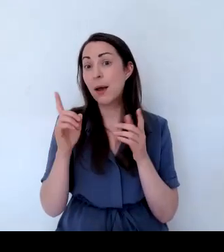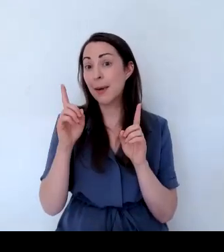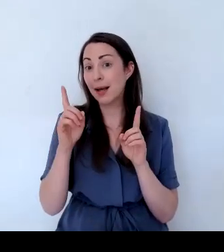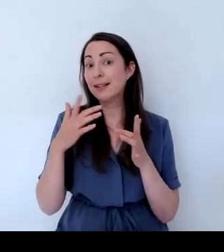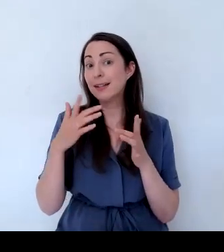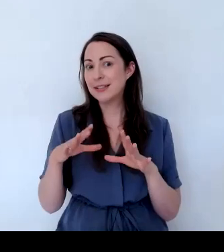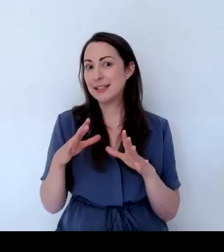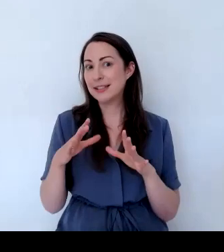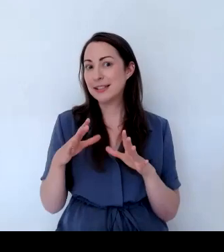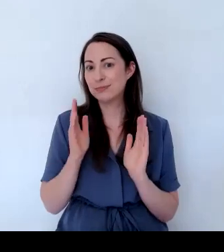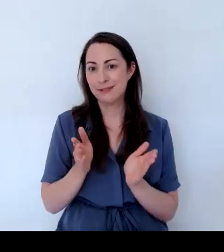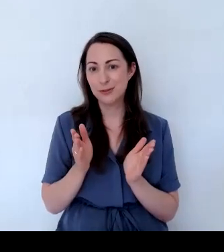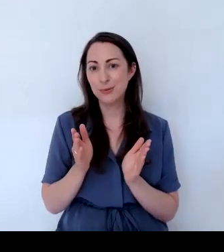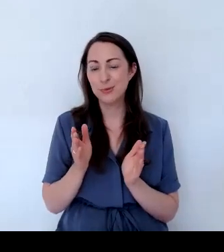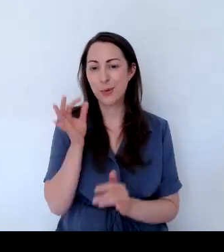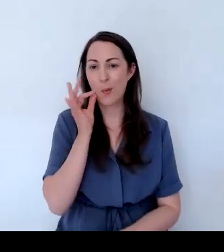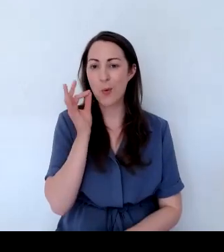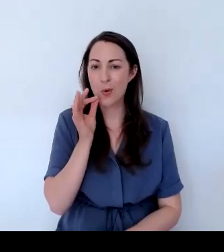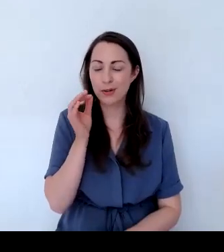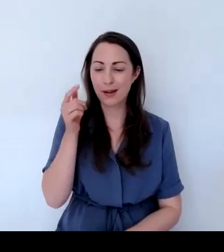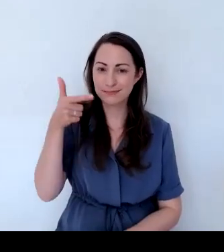slow release of herb fertiliser inside.